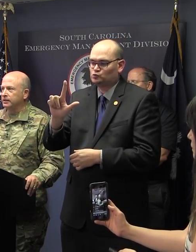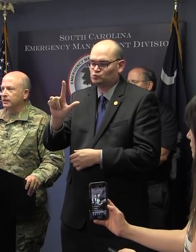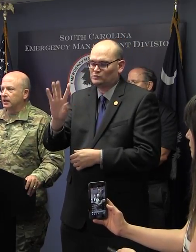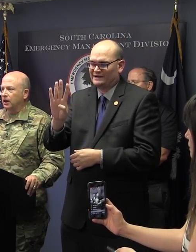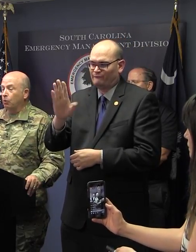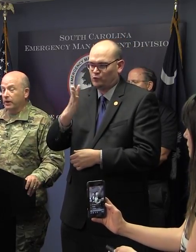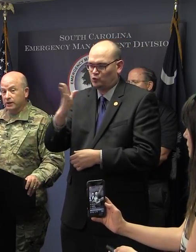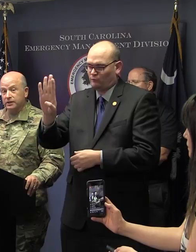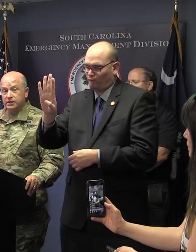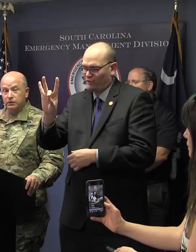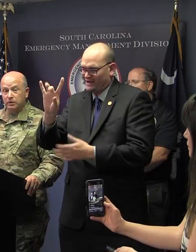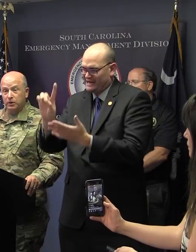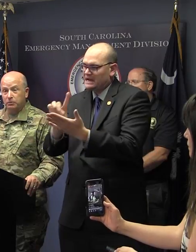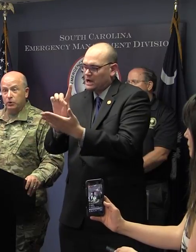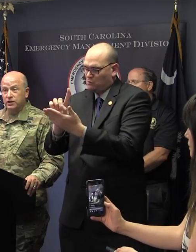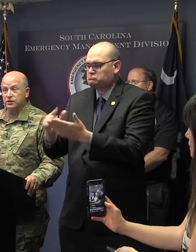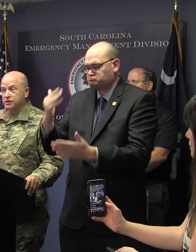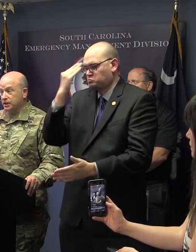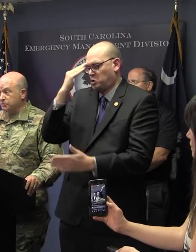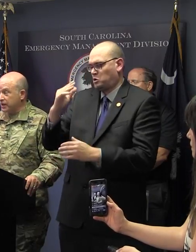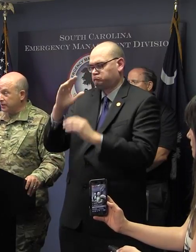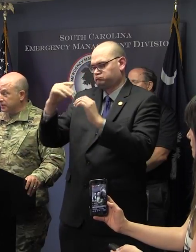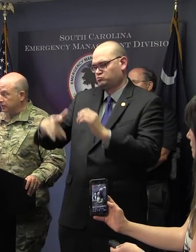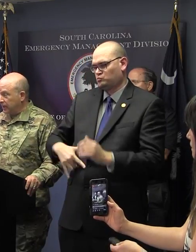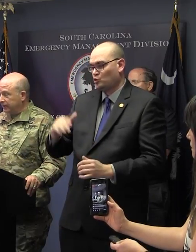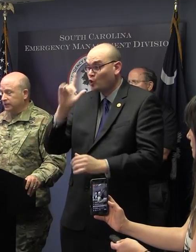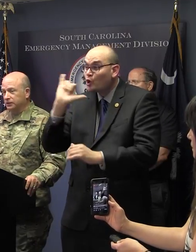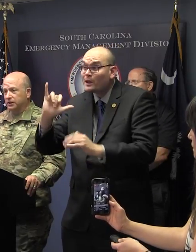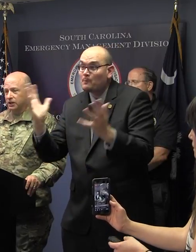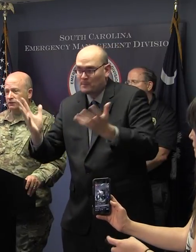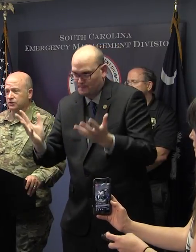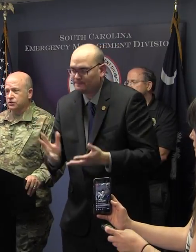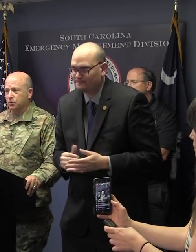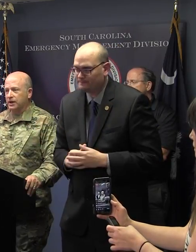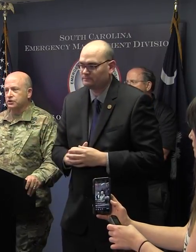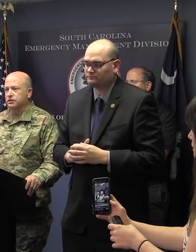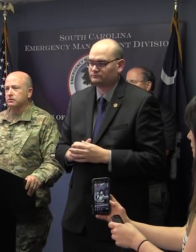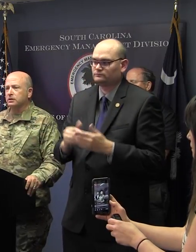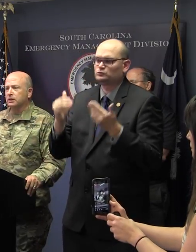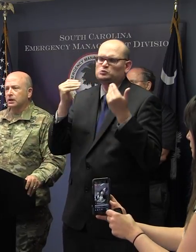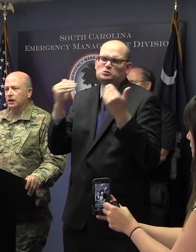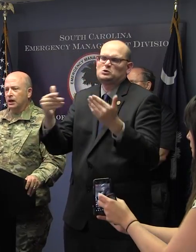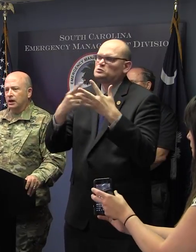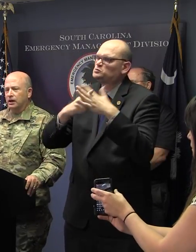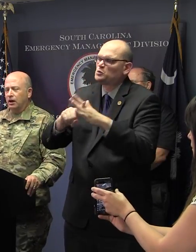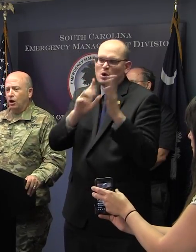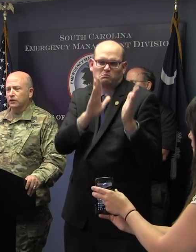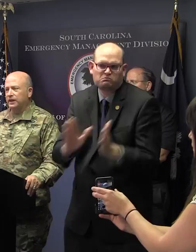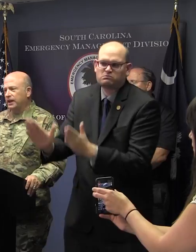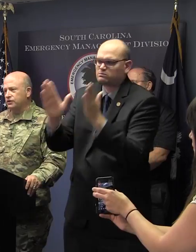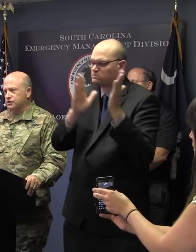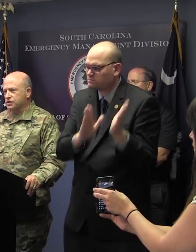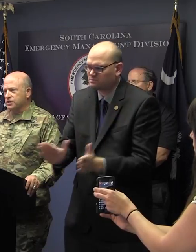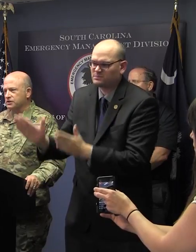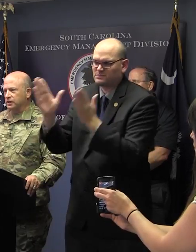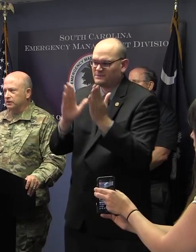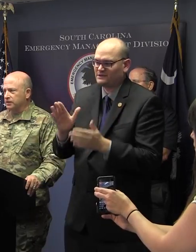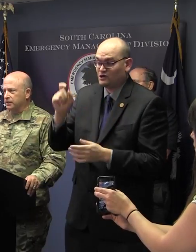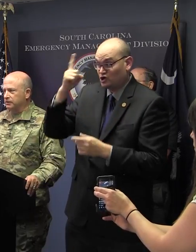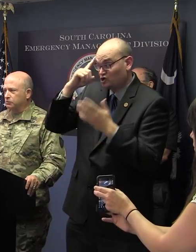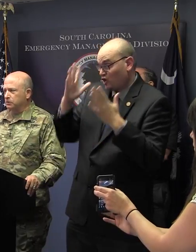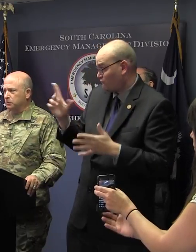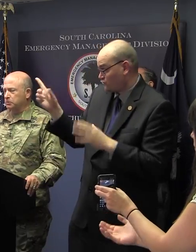headed. We are continuing preparations. Team South Carolina under the governor's direction. All of the agencies